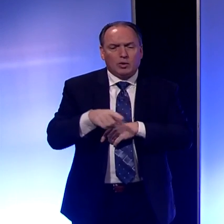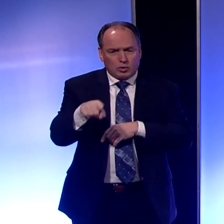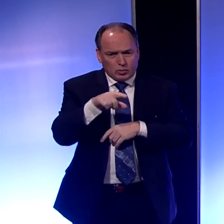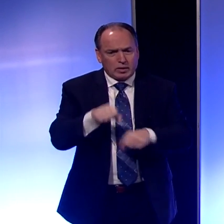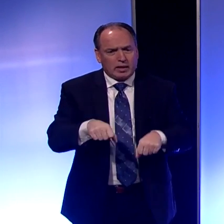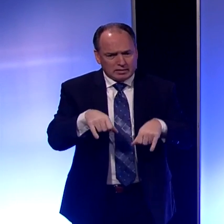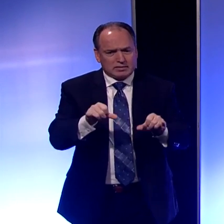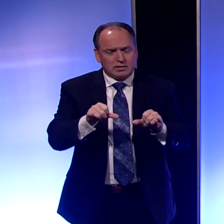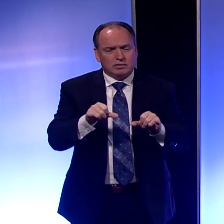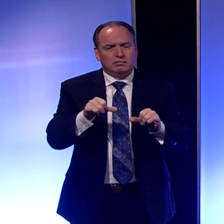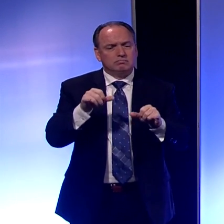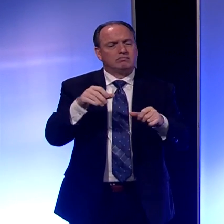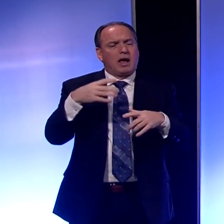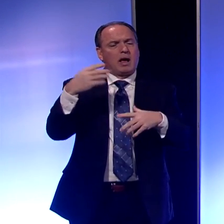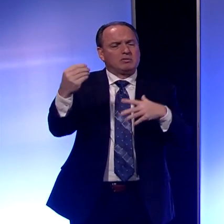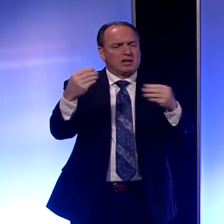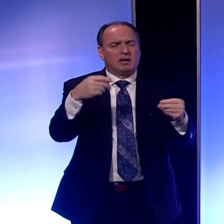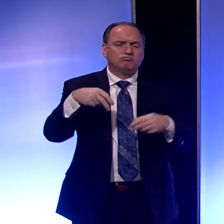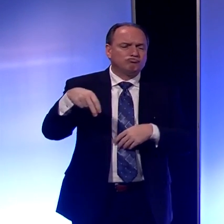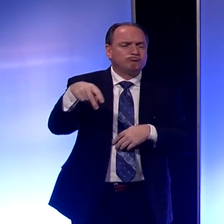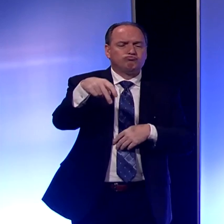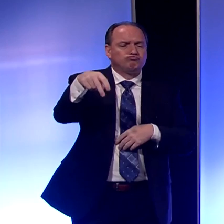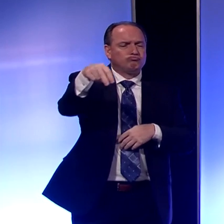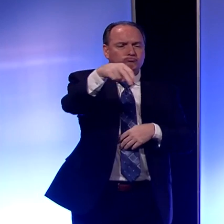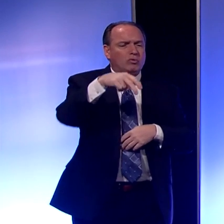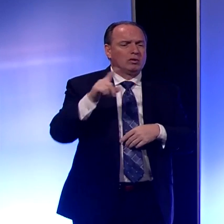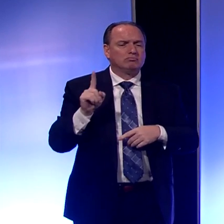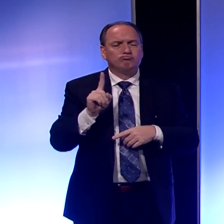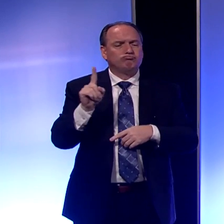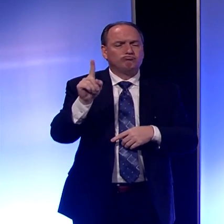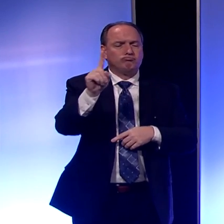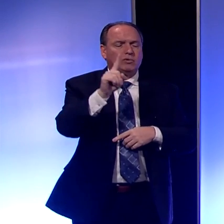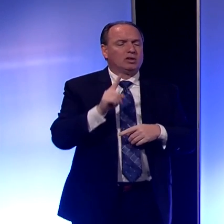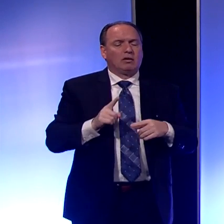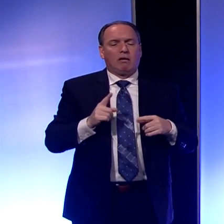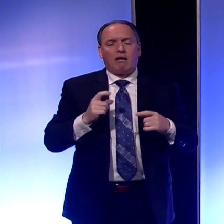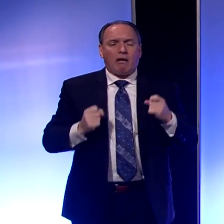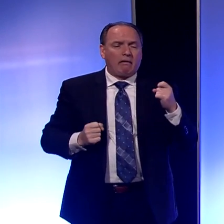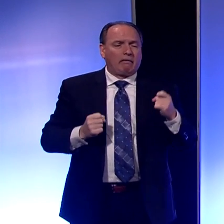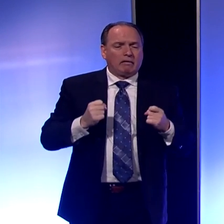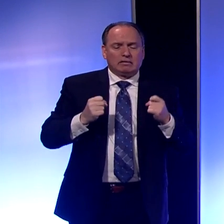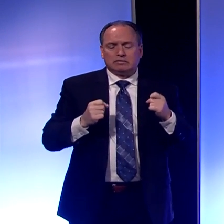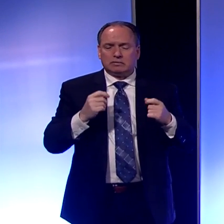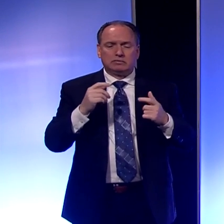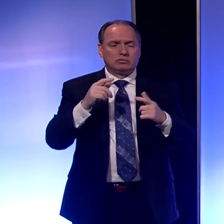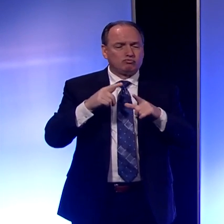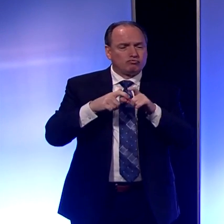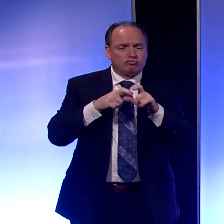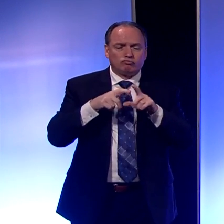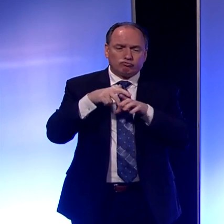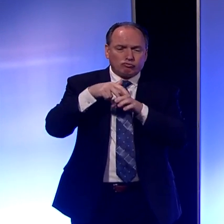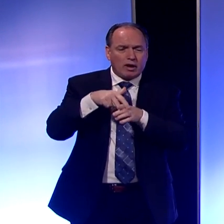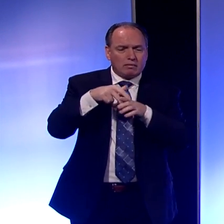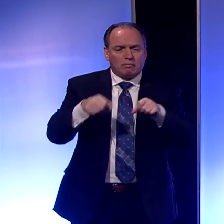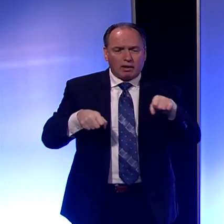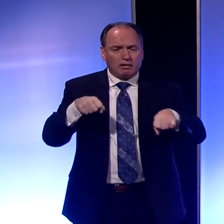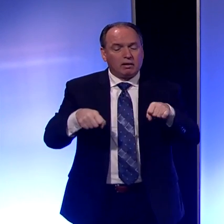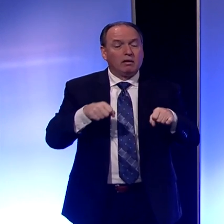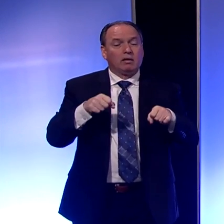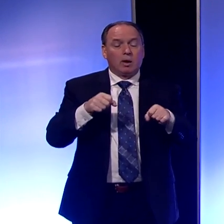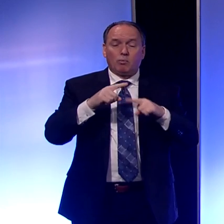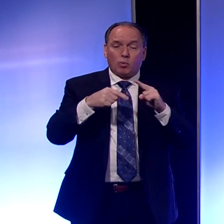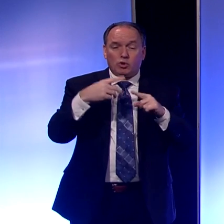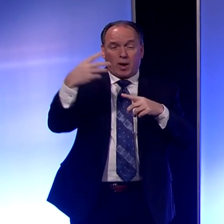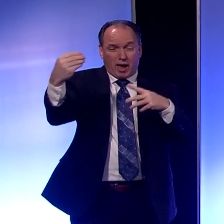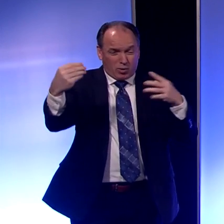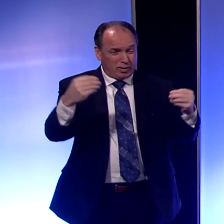still engage in outdoor activities. You can go walking, hiking, jogging, riding your bike, but when you're out, we ask